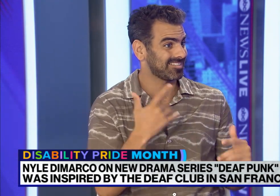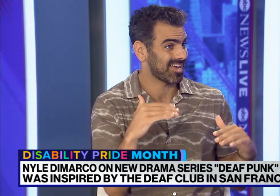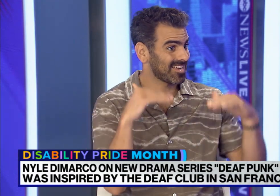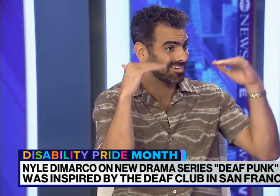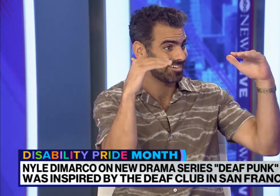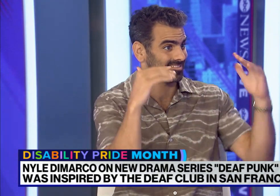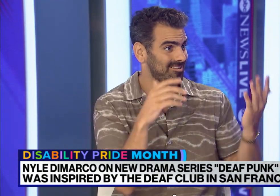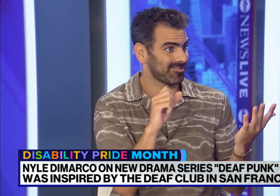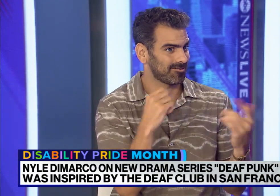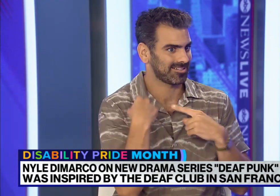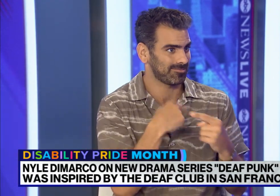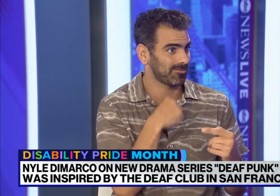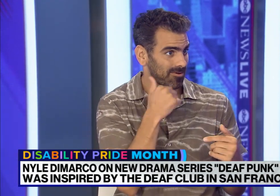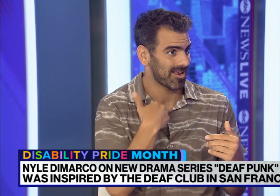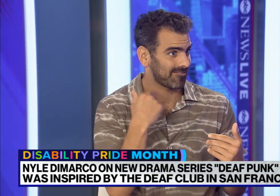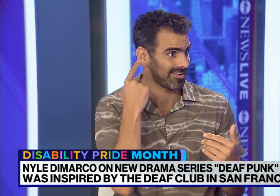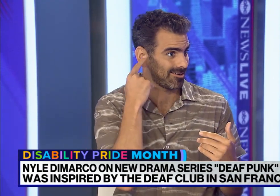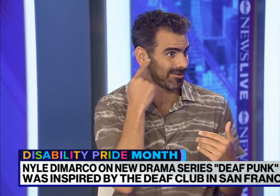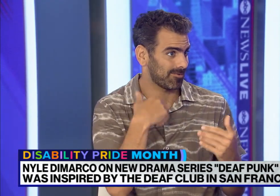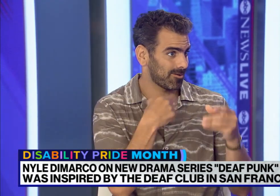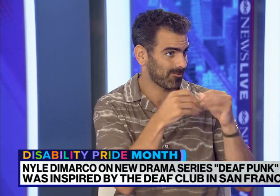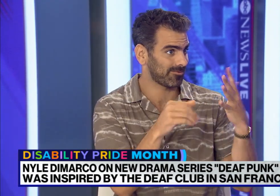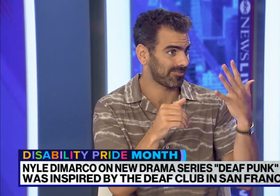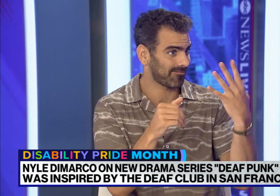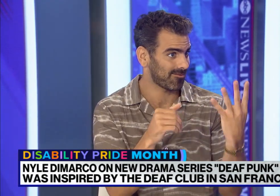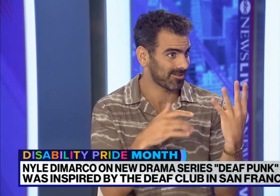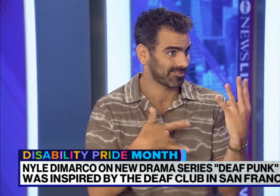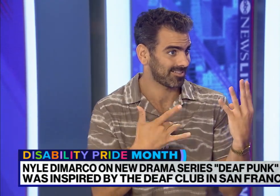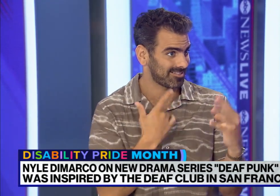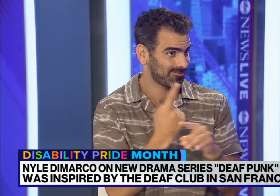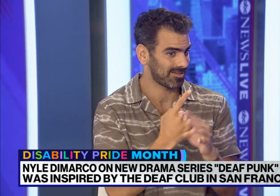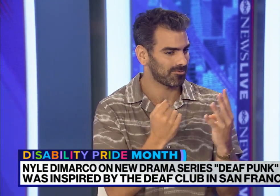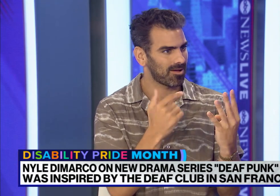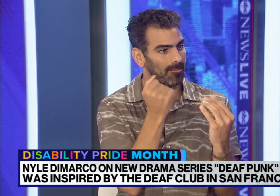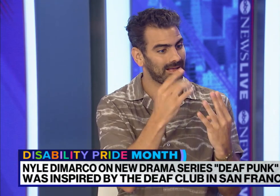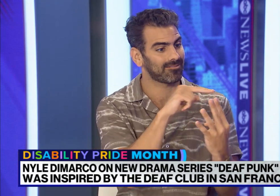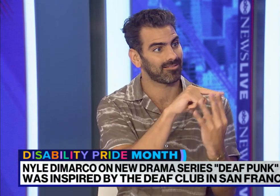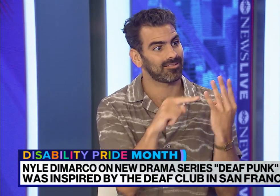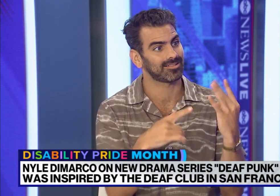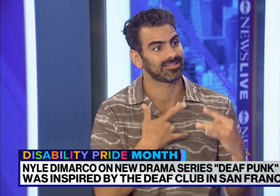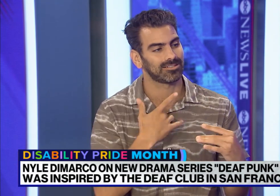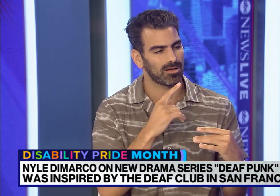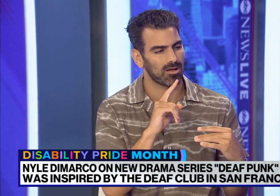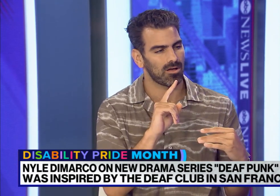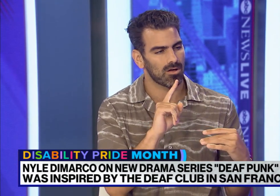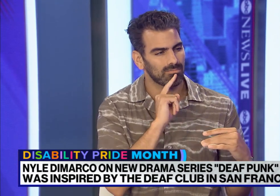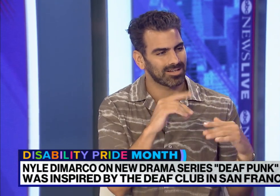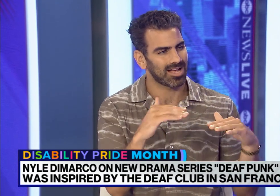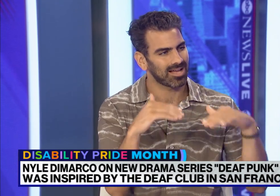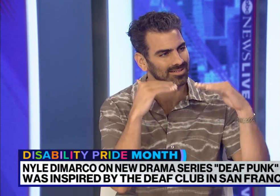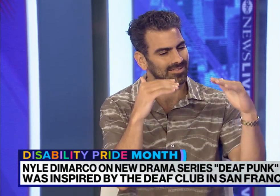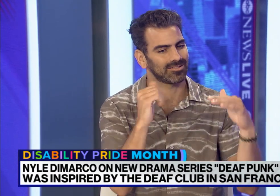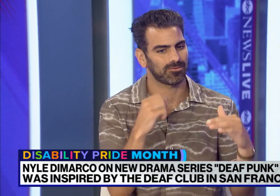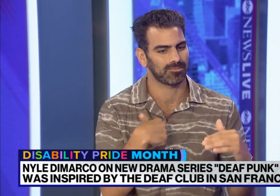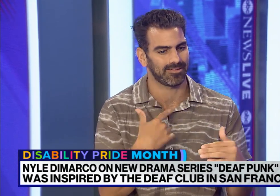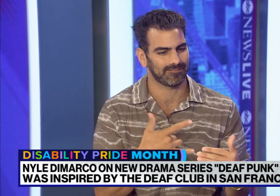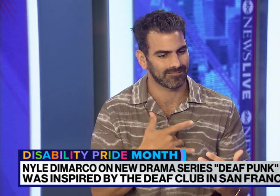relationship and our own feeling with music. We have a heightened sensitivity to it, right? I mean, we've lost one sense and essentially gained a heightened